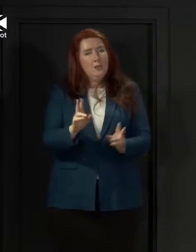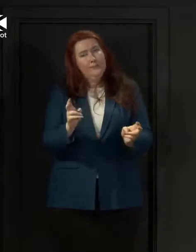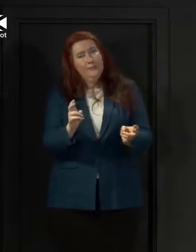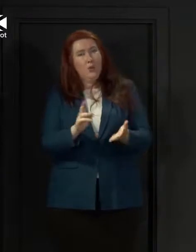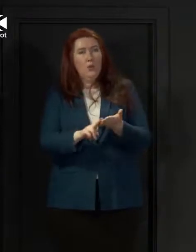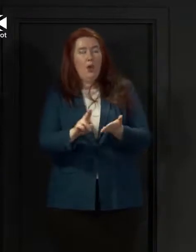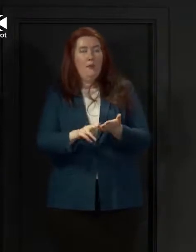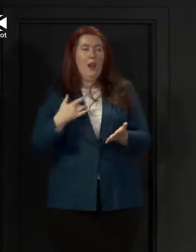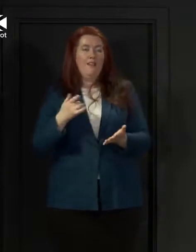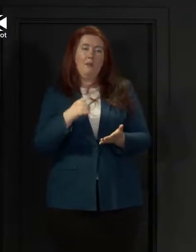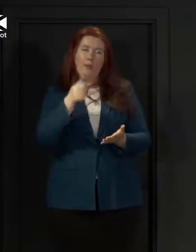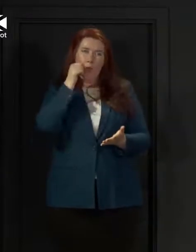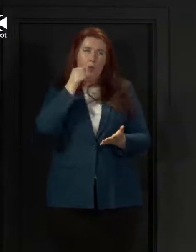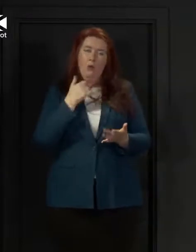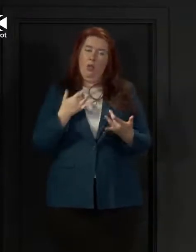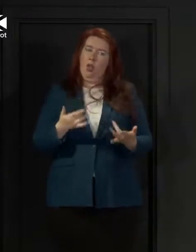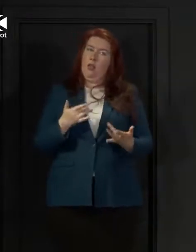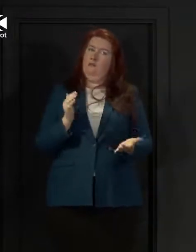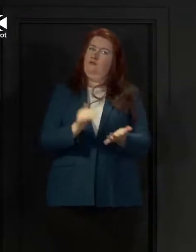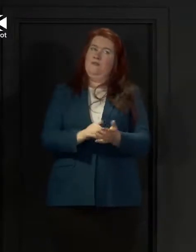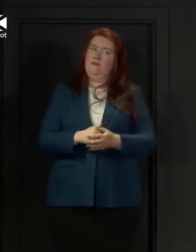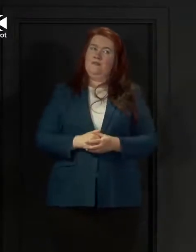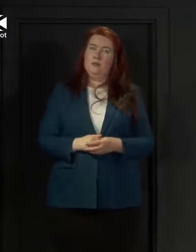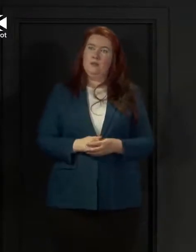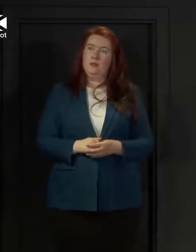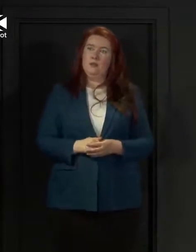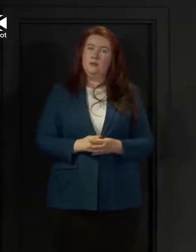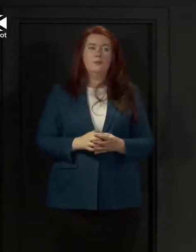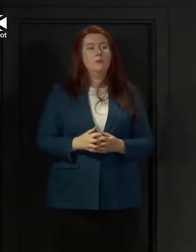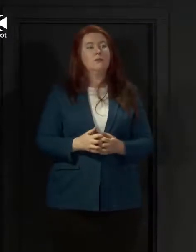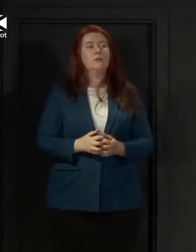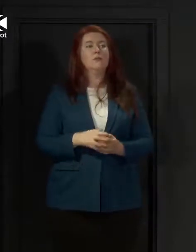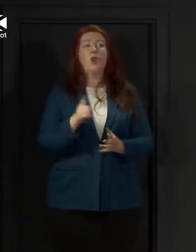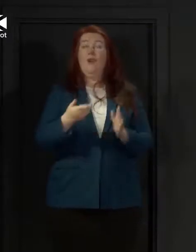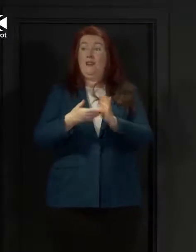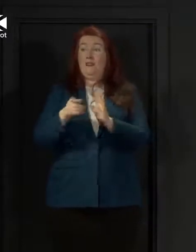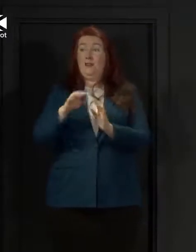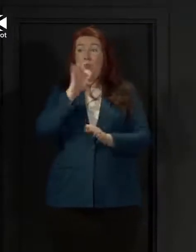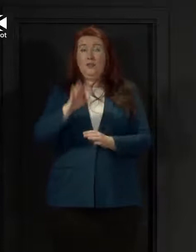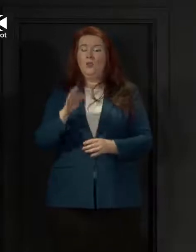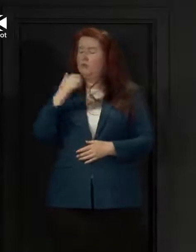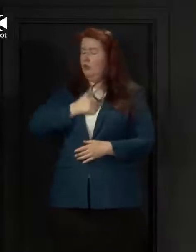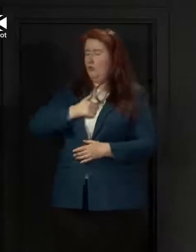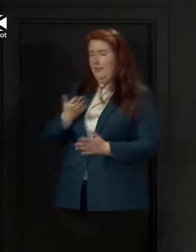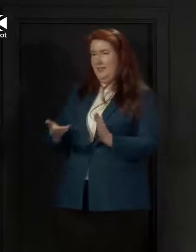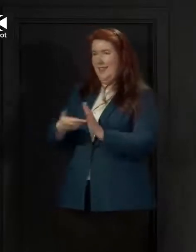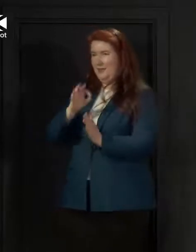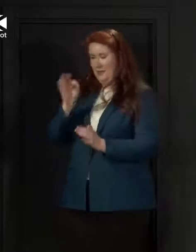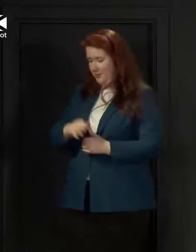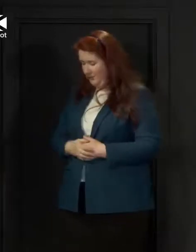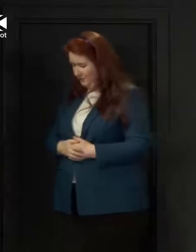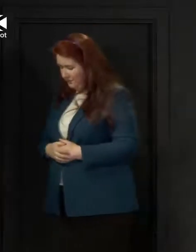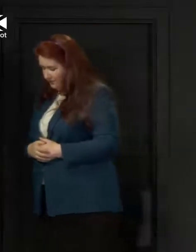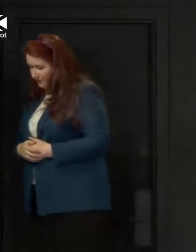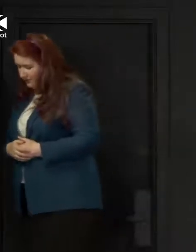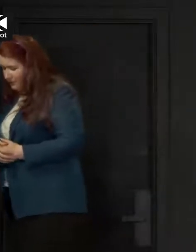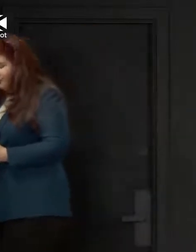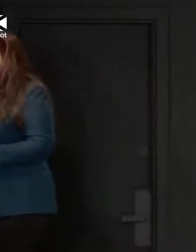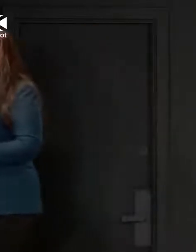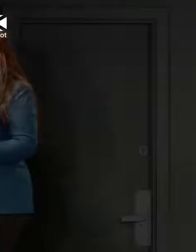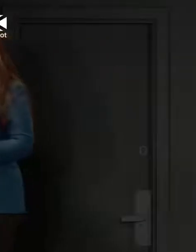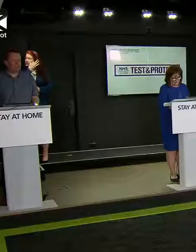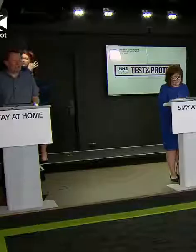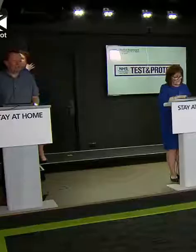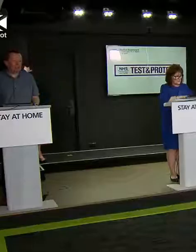they know we're not there yet Tom Magner from oh sorry my apologies you asked Professor Leech a question to